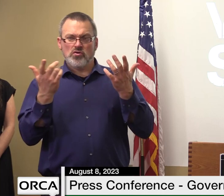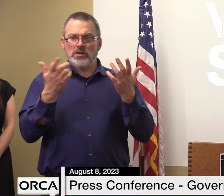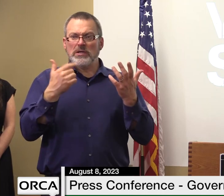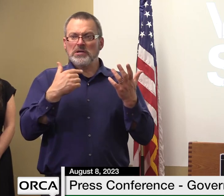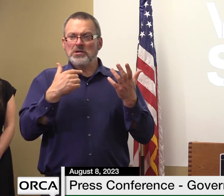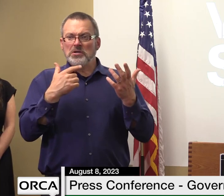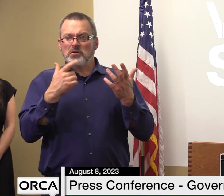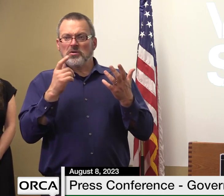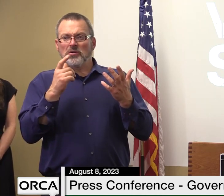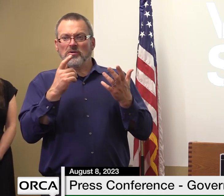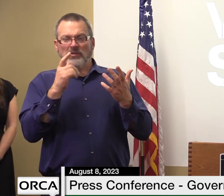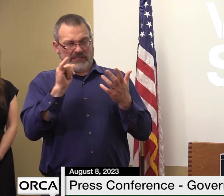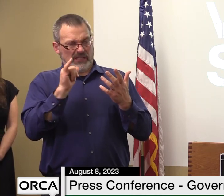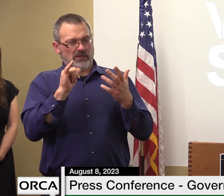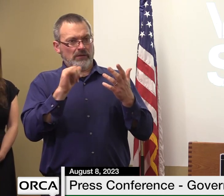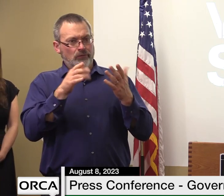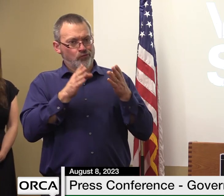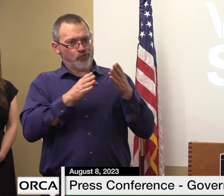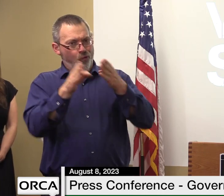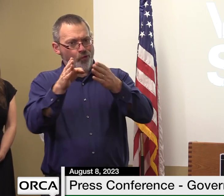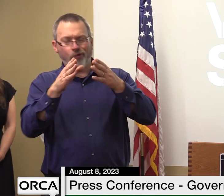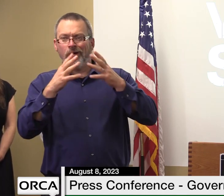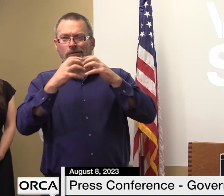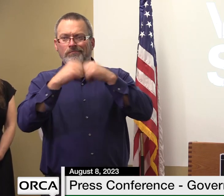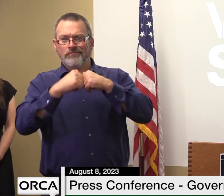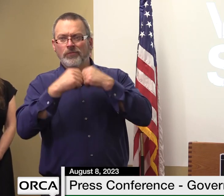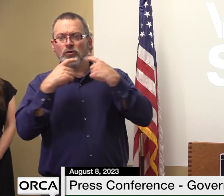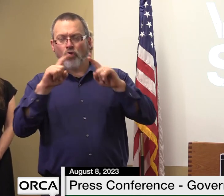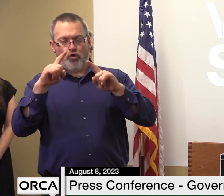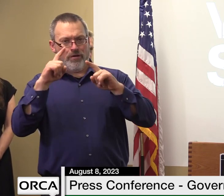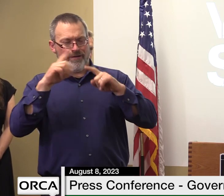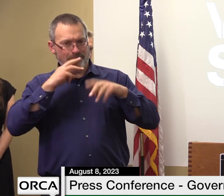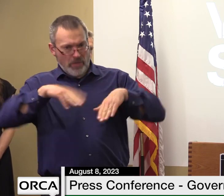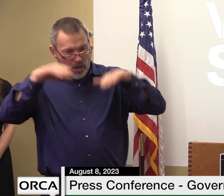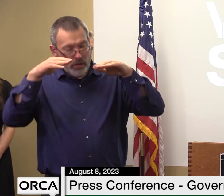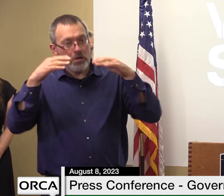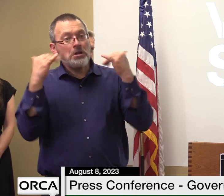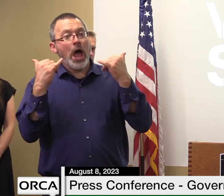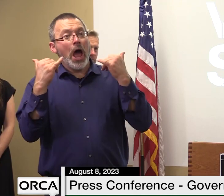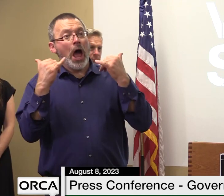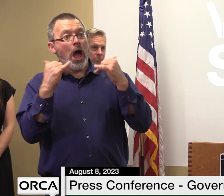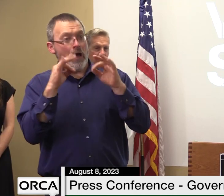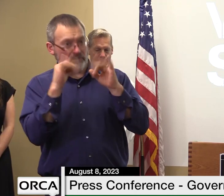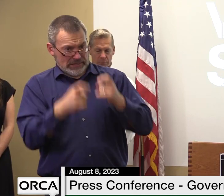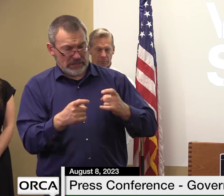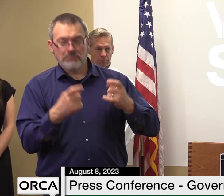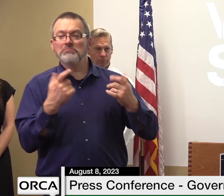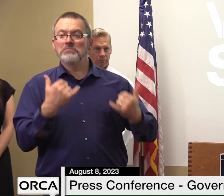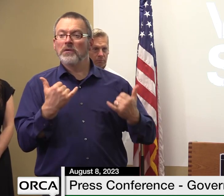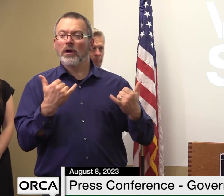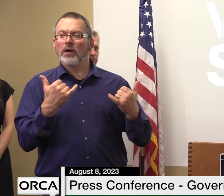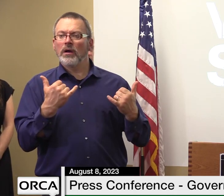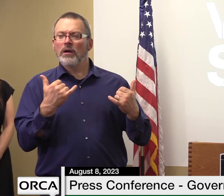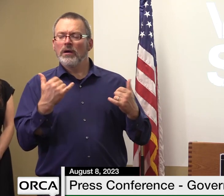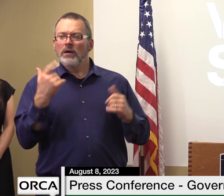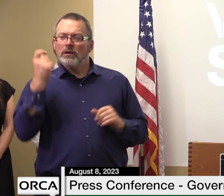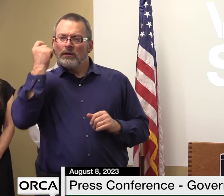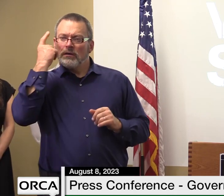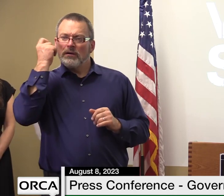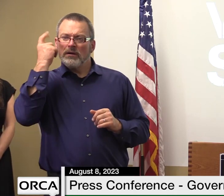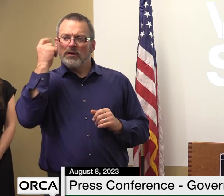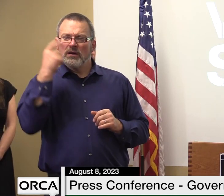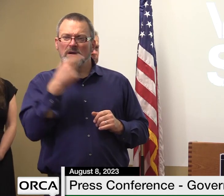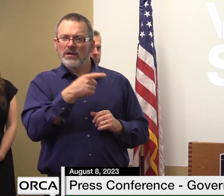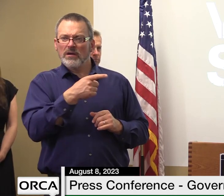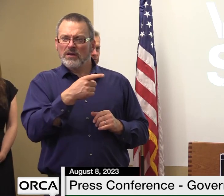during the floods and then you've repaired it but is that repair going to hold up